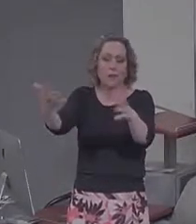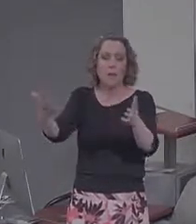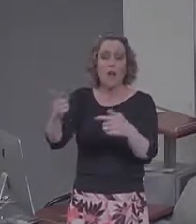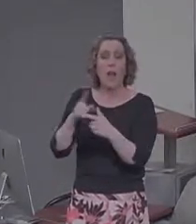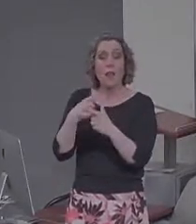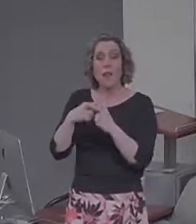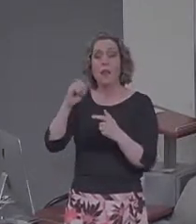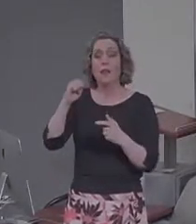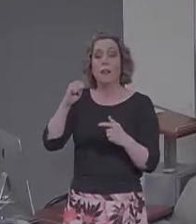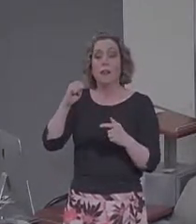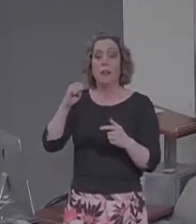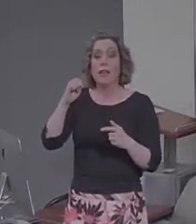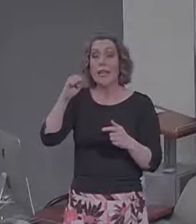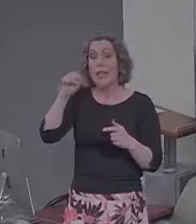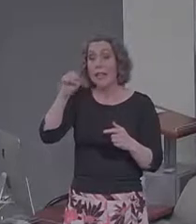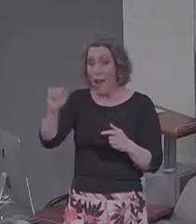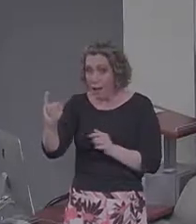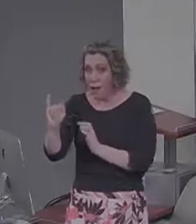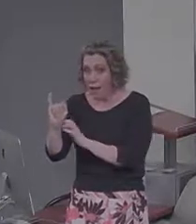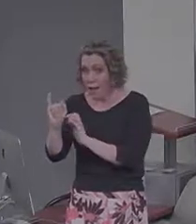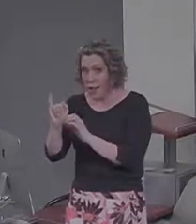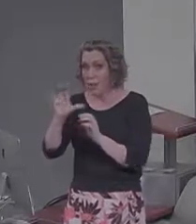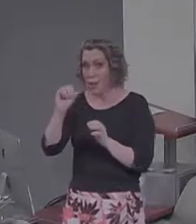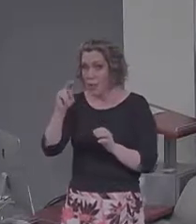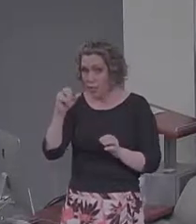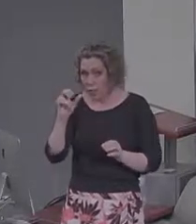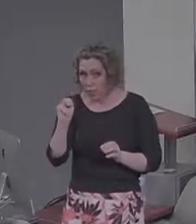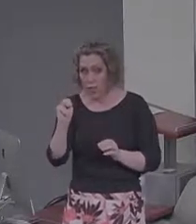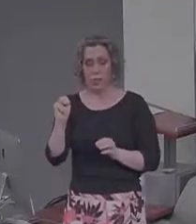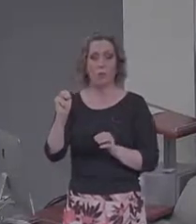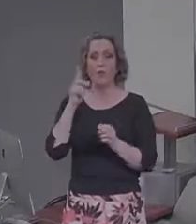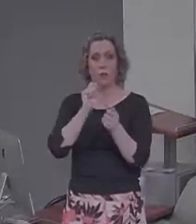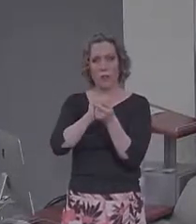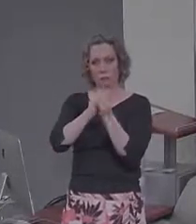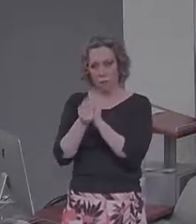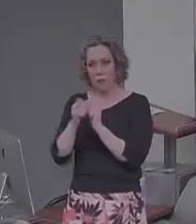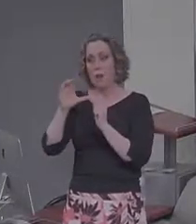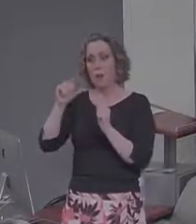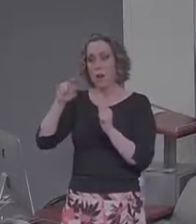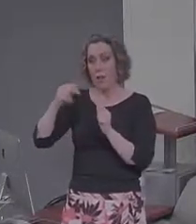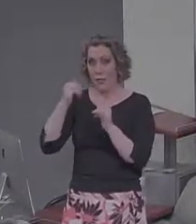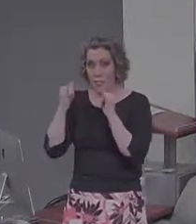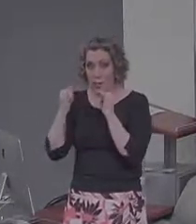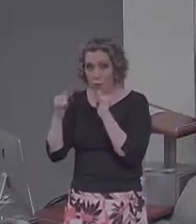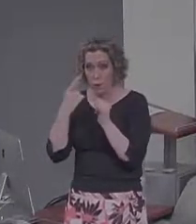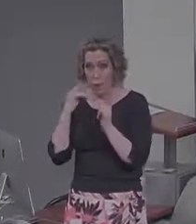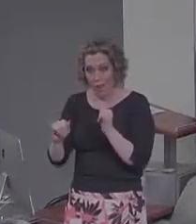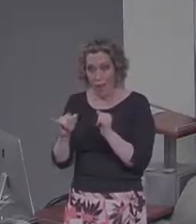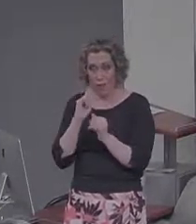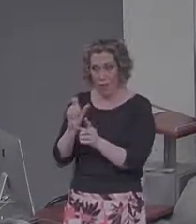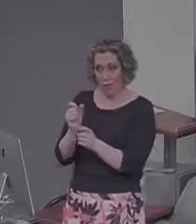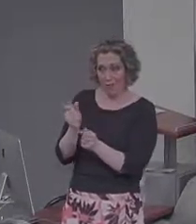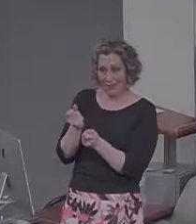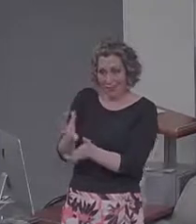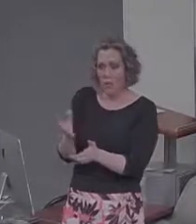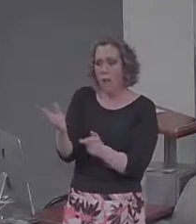specificity induction condition, where we adapt the cognitive interview, we try to get them to remember that